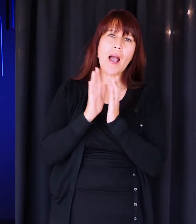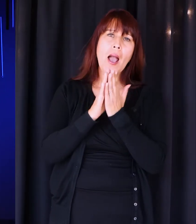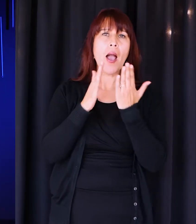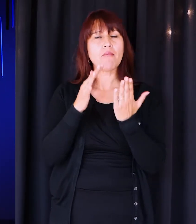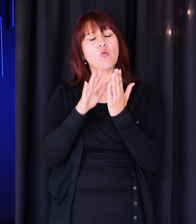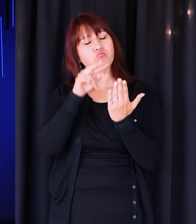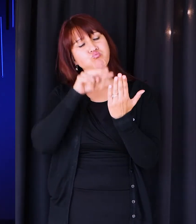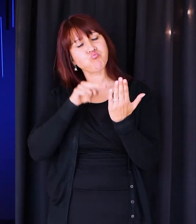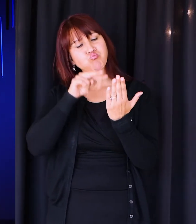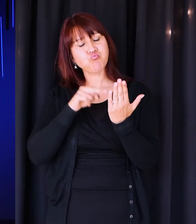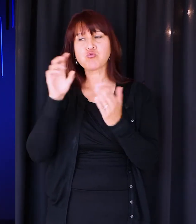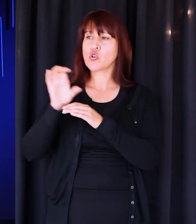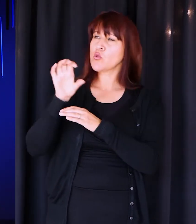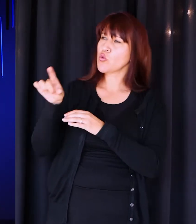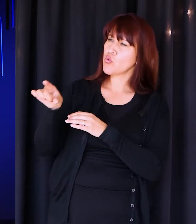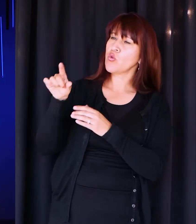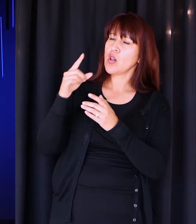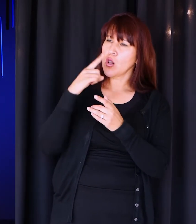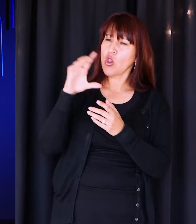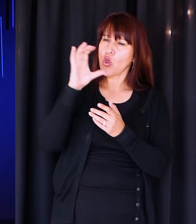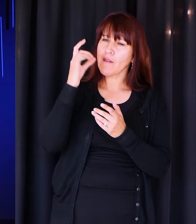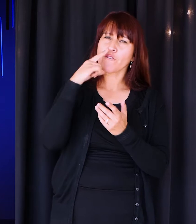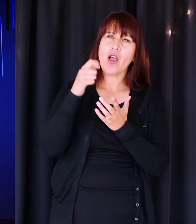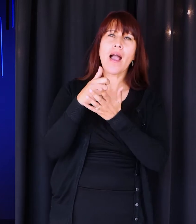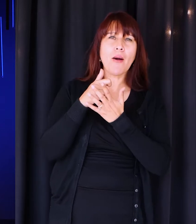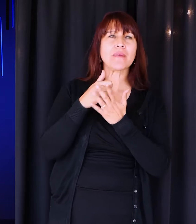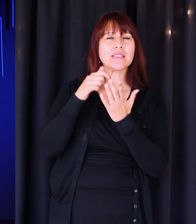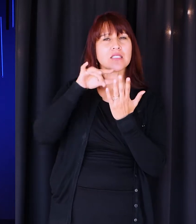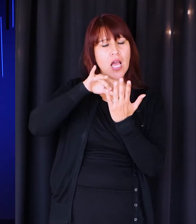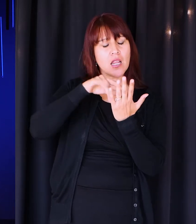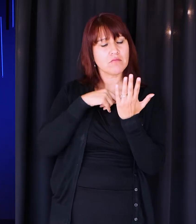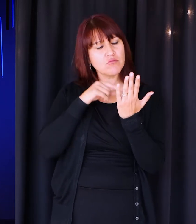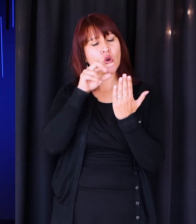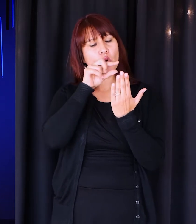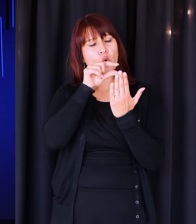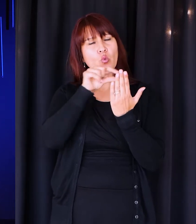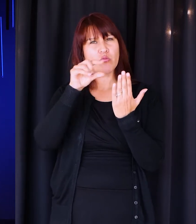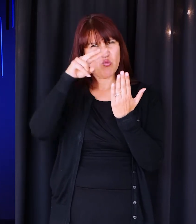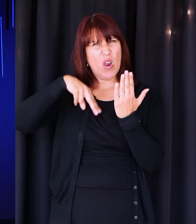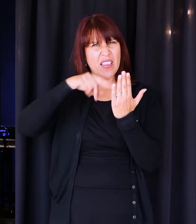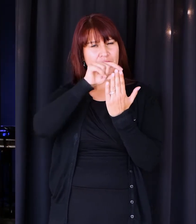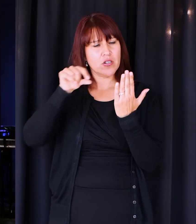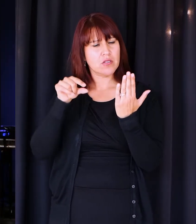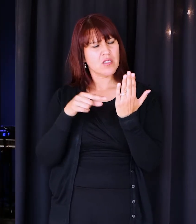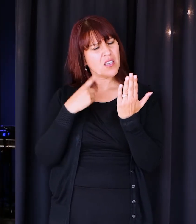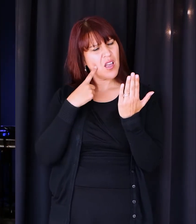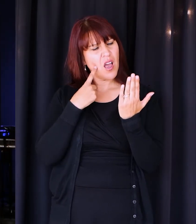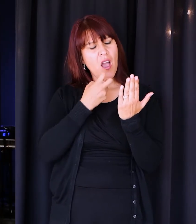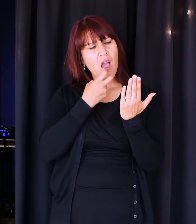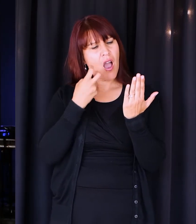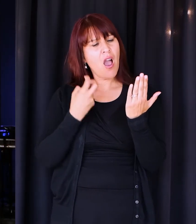and the computer open with some, some things there to help me study. And I read this verse and I mean, literally my jaw